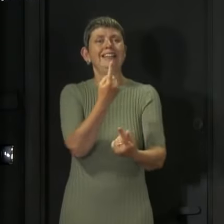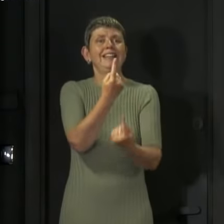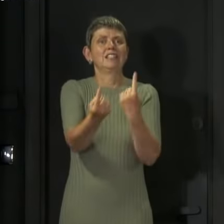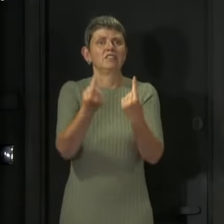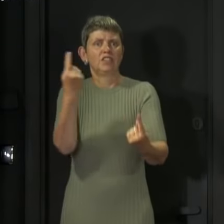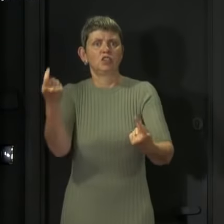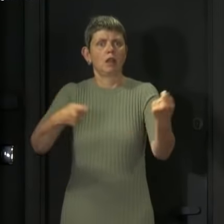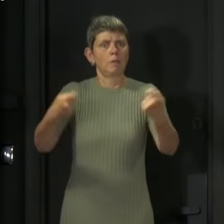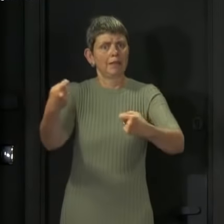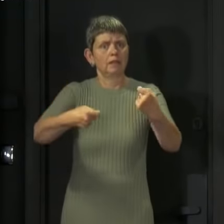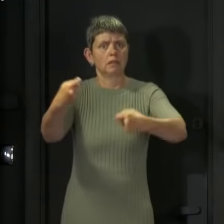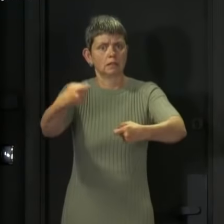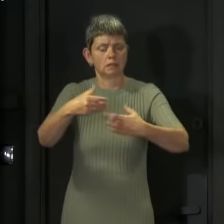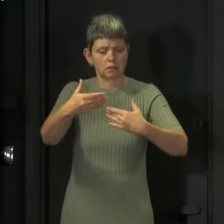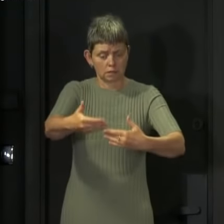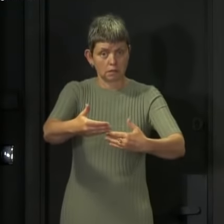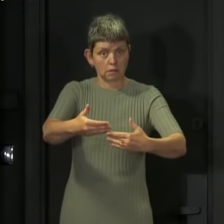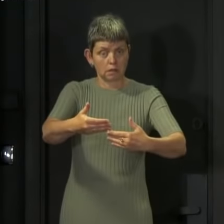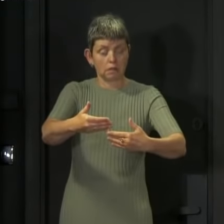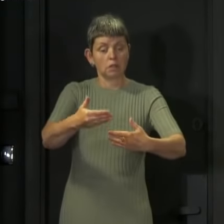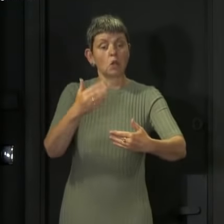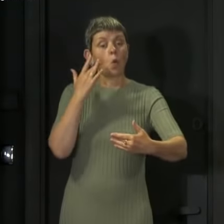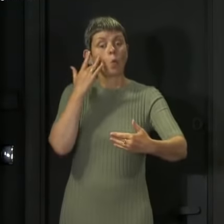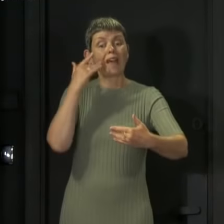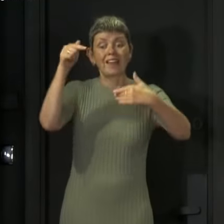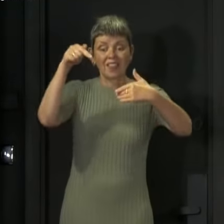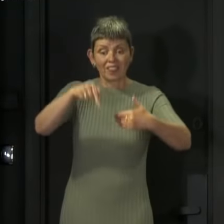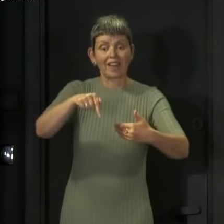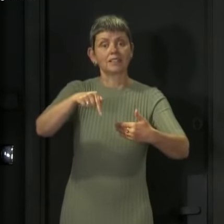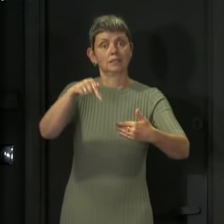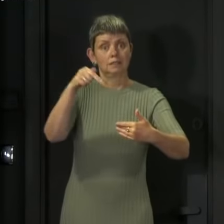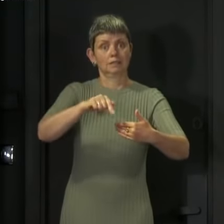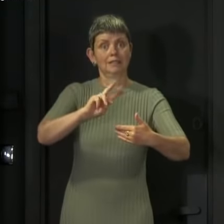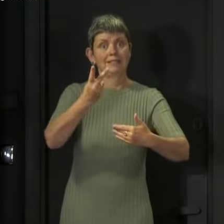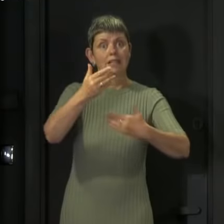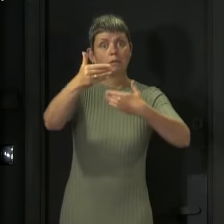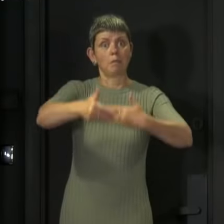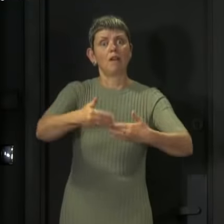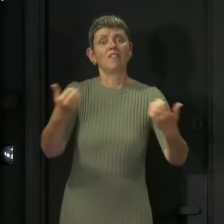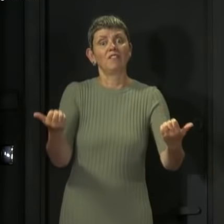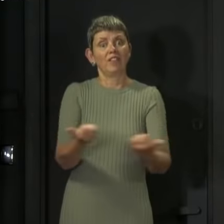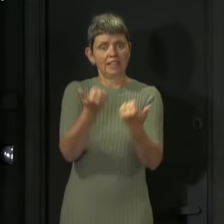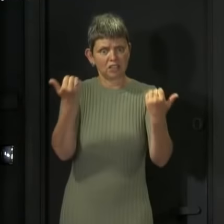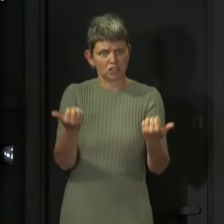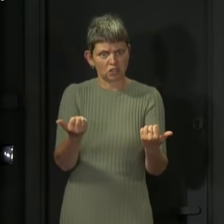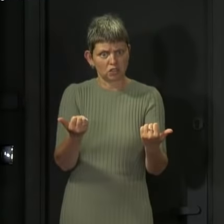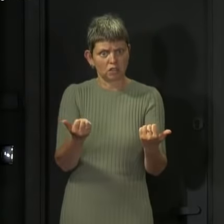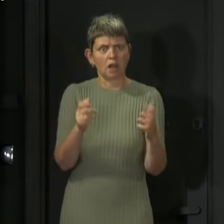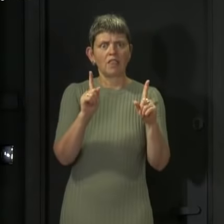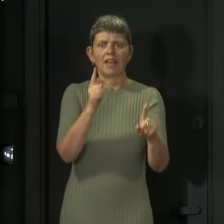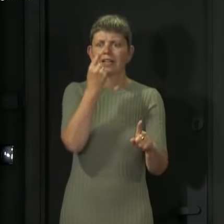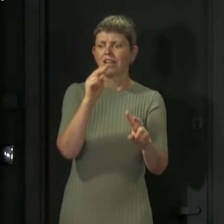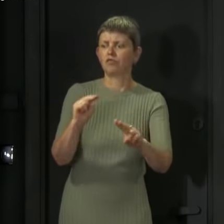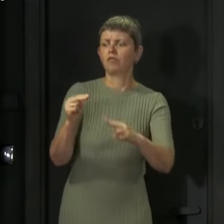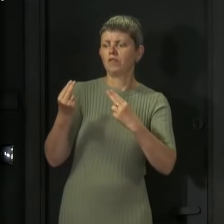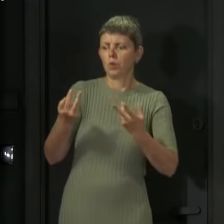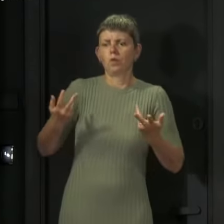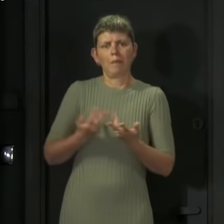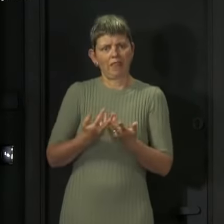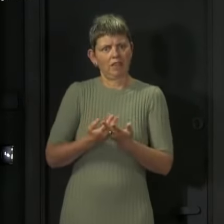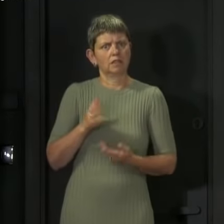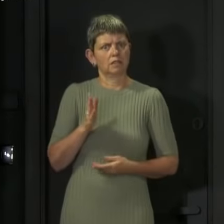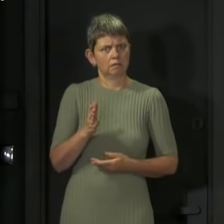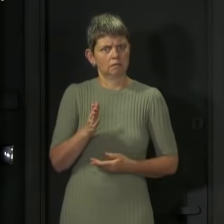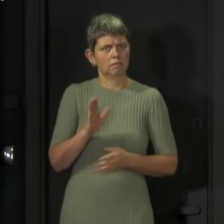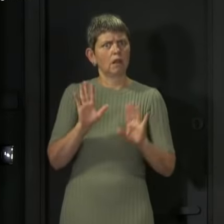that takes us. And, you know, there will still be people who have concerns about or who disagree with the methodology that was used in the last part of the process.